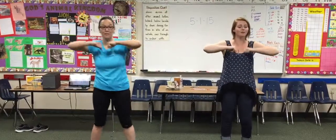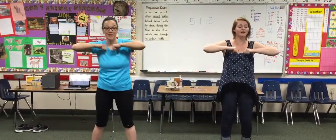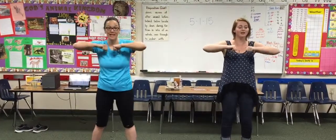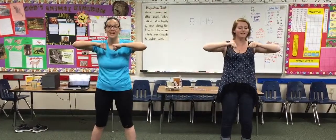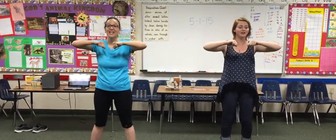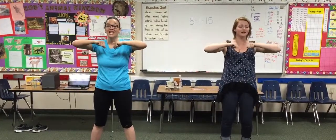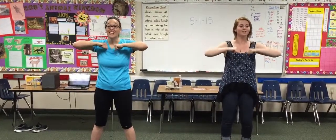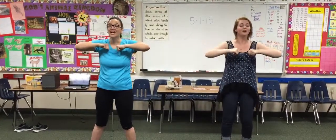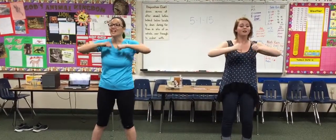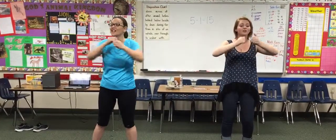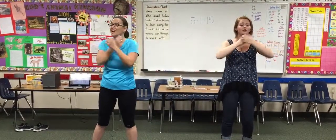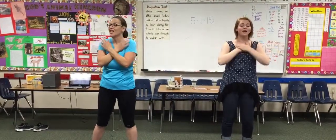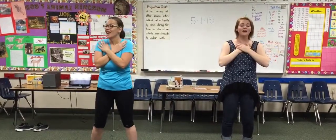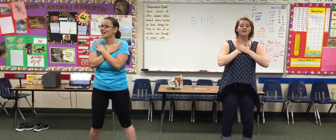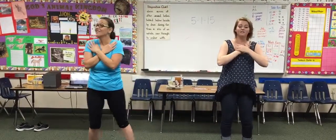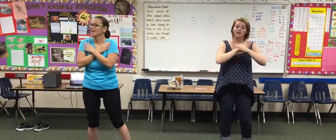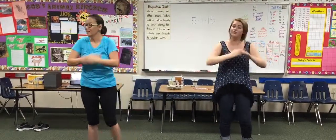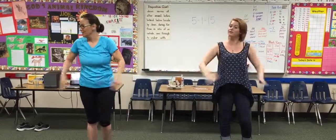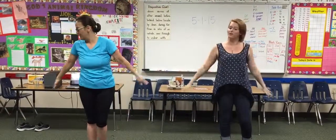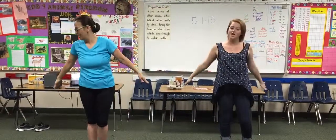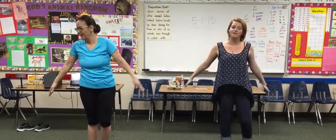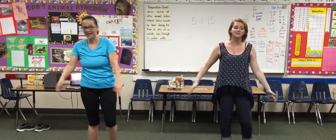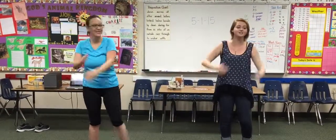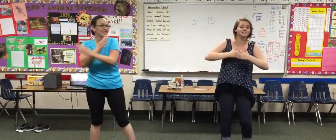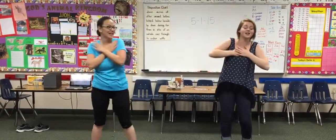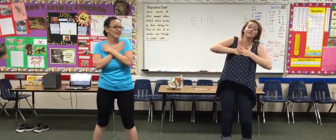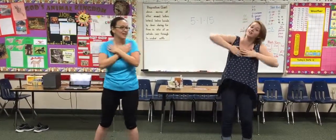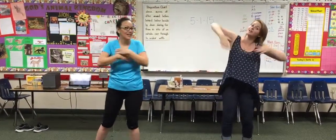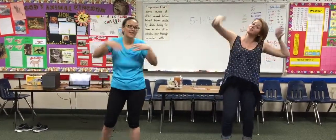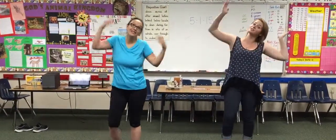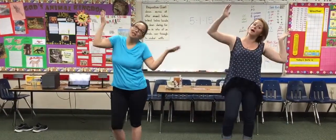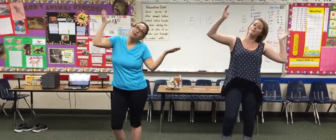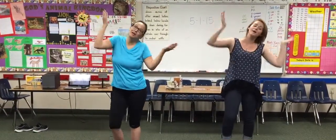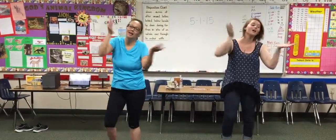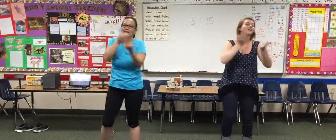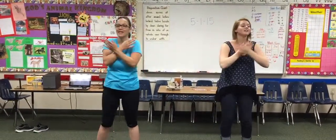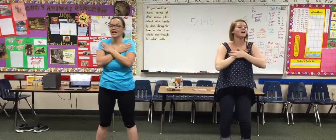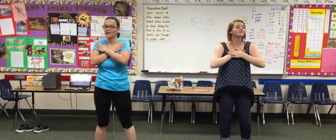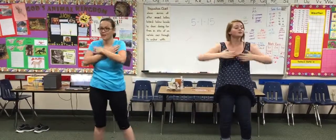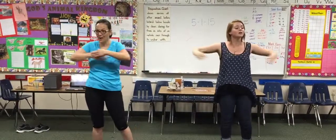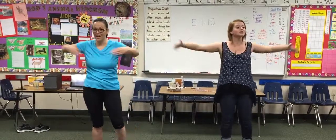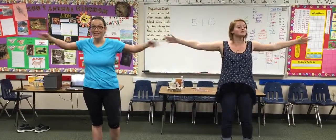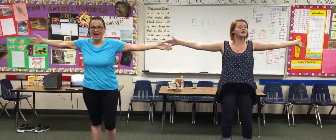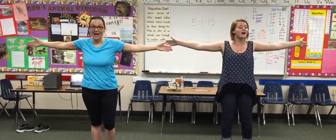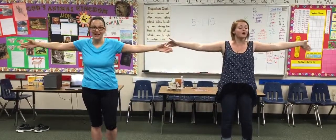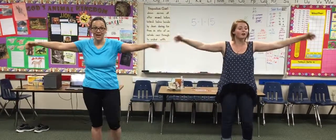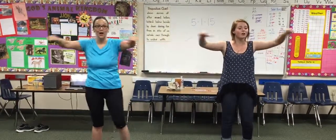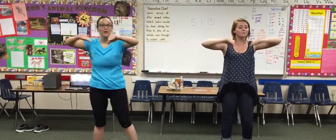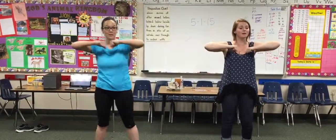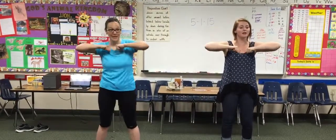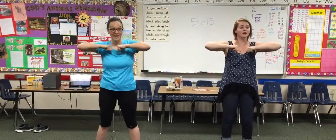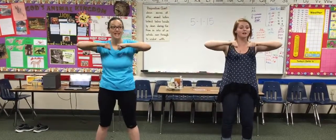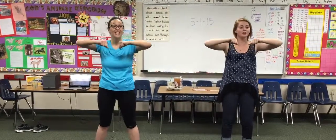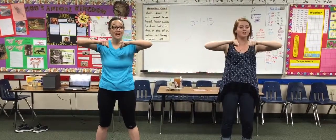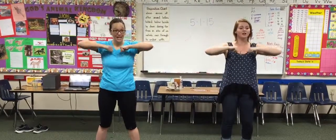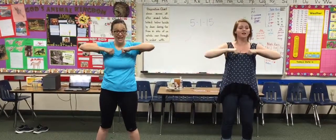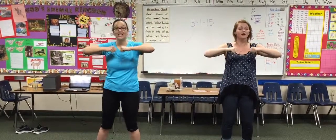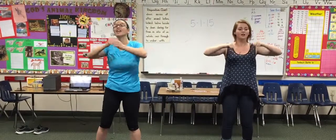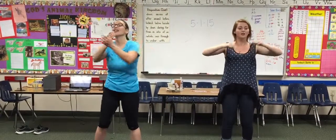me Your love never fails It never gives up It never runs out on me Oh,